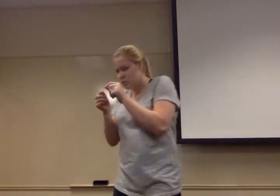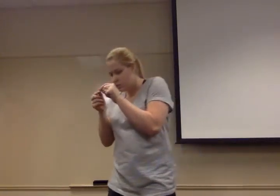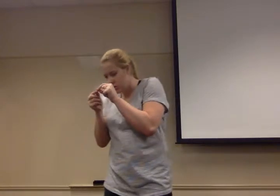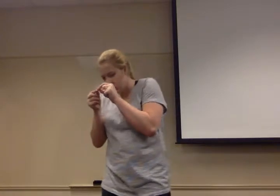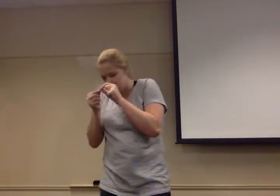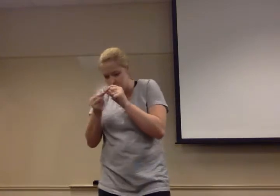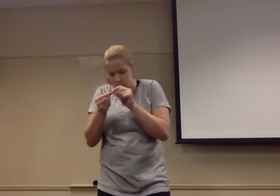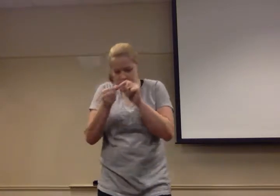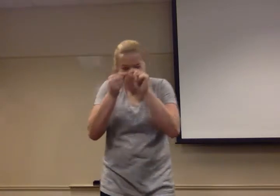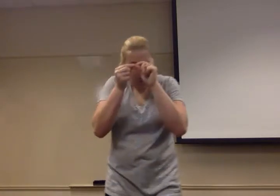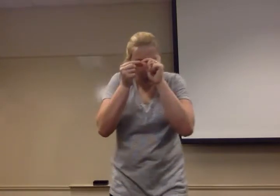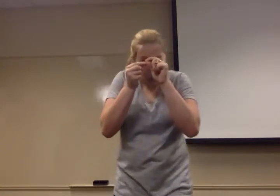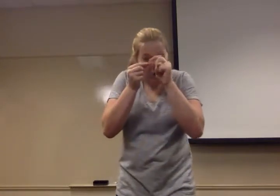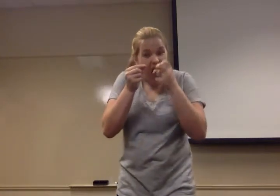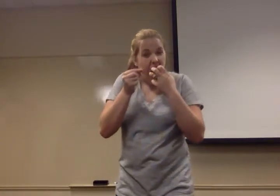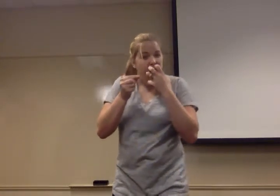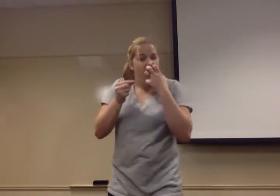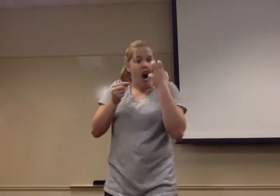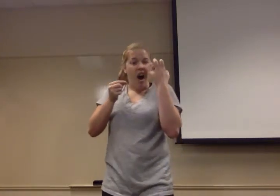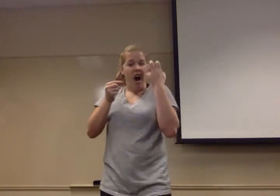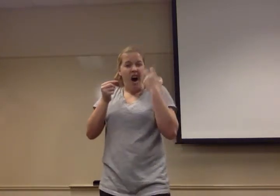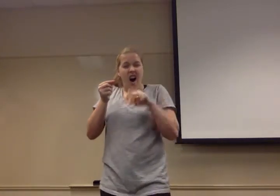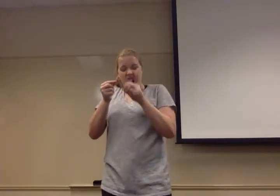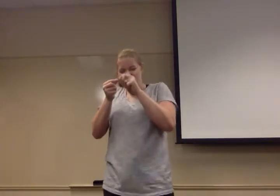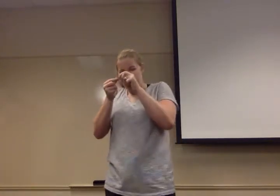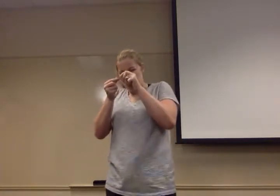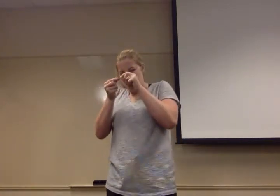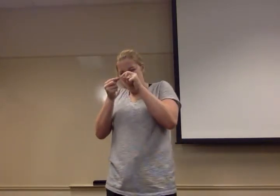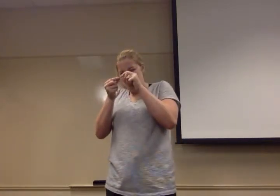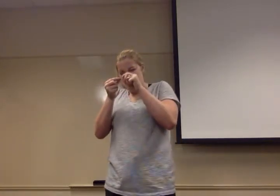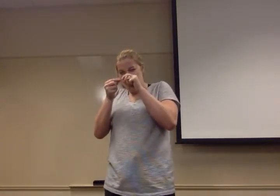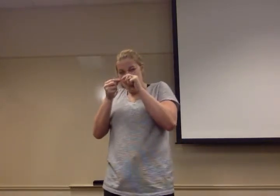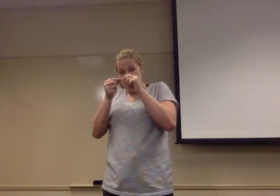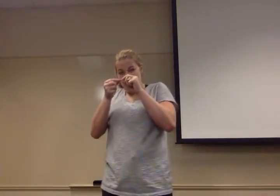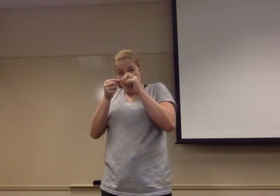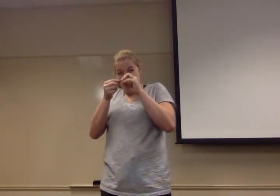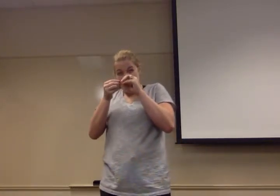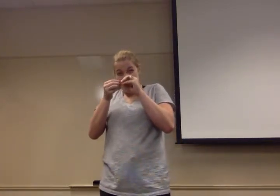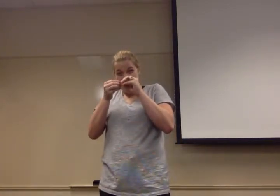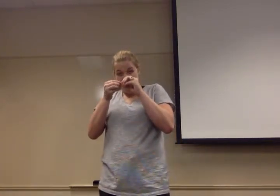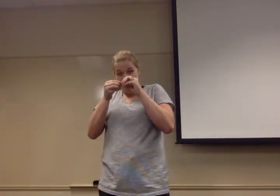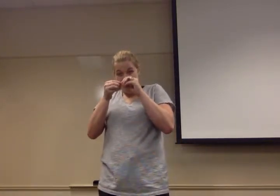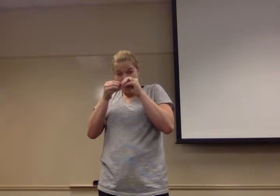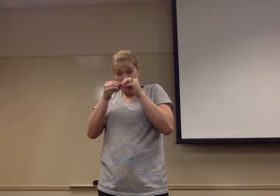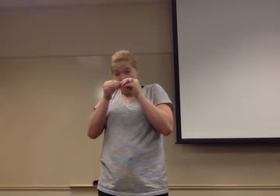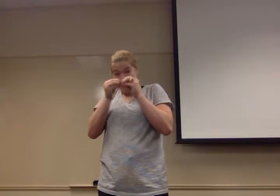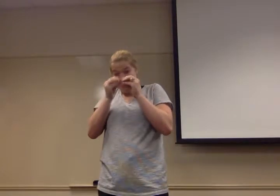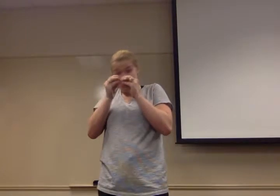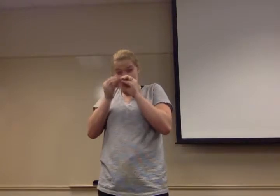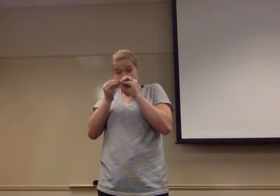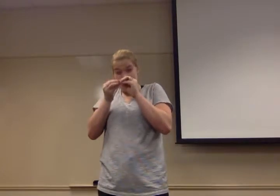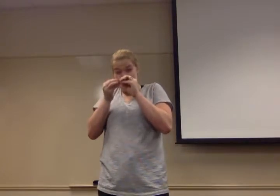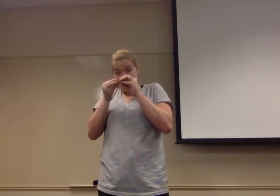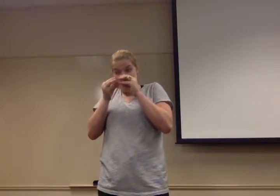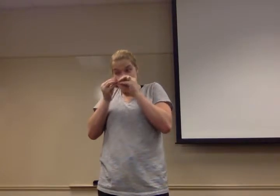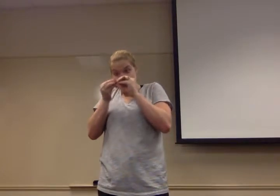incredibly hot. It contains everything that's in today's universe. So you can imagine. It's busting. And it's expanding at incredible speed.